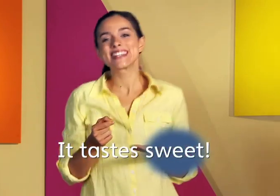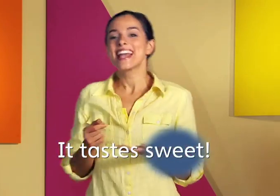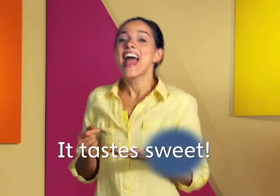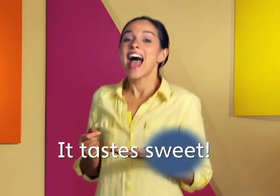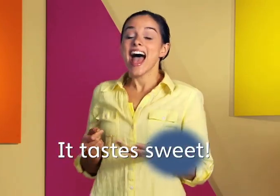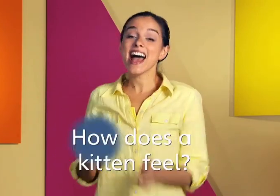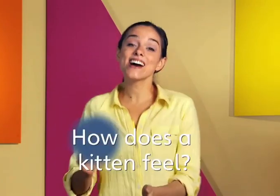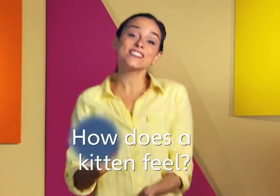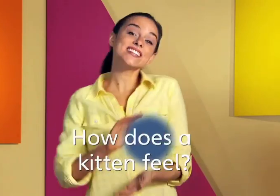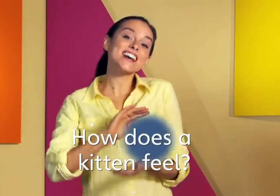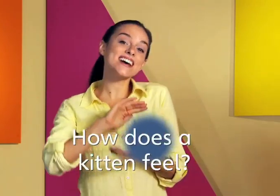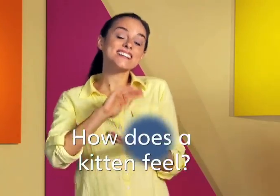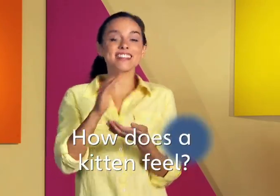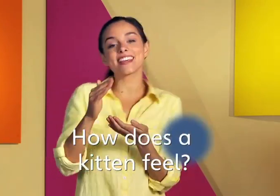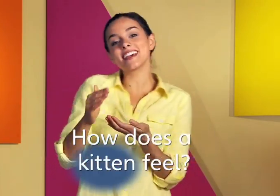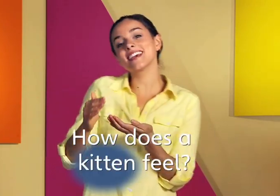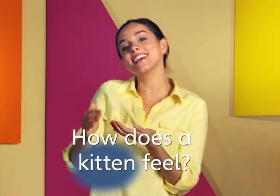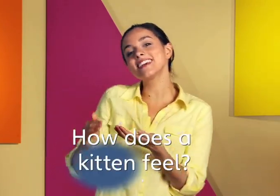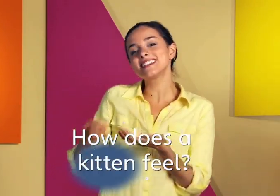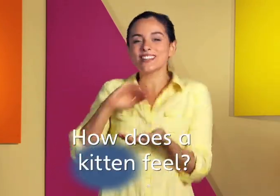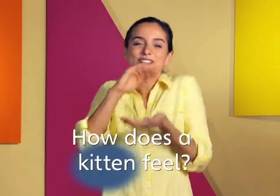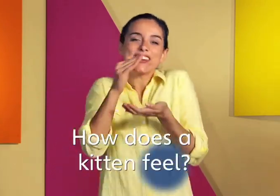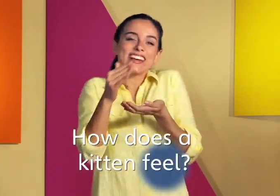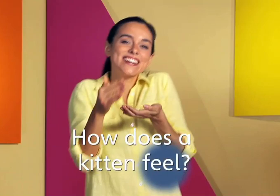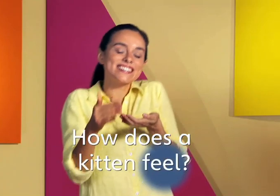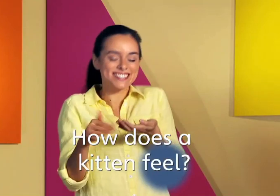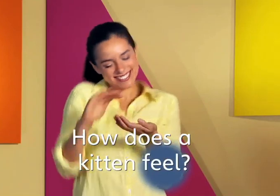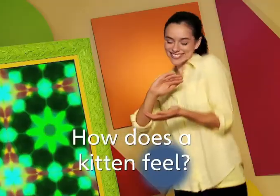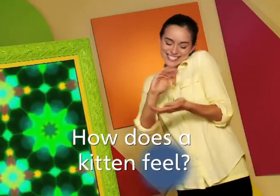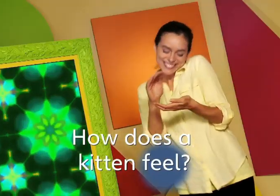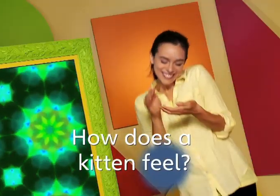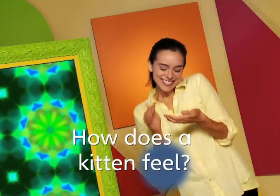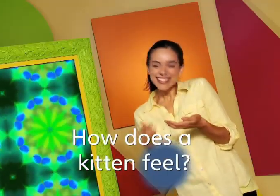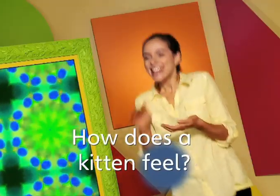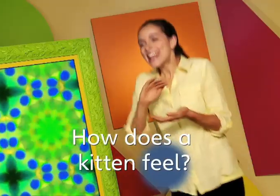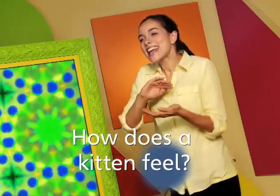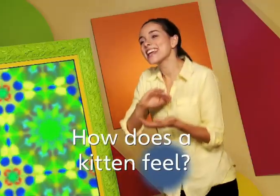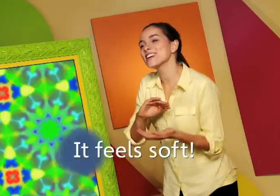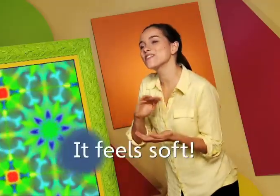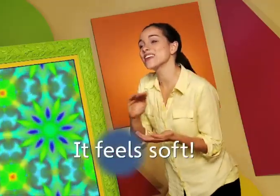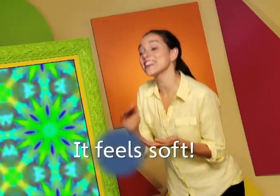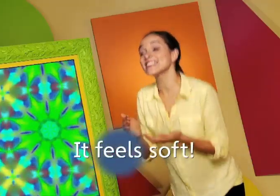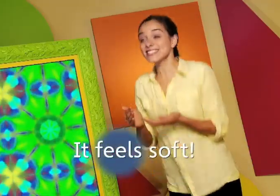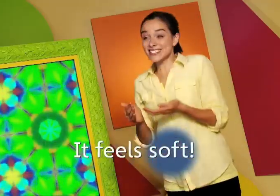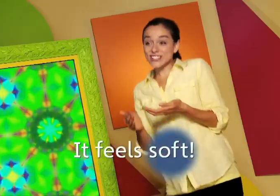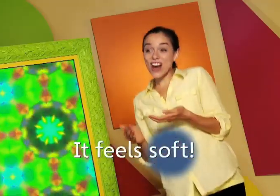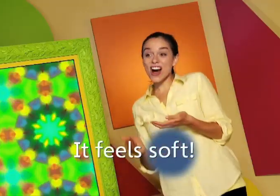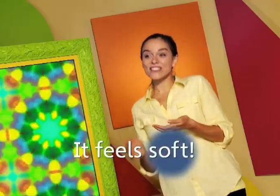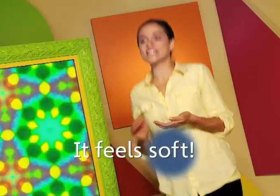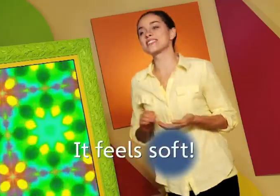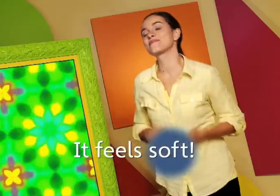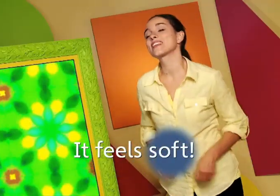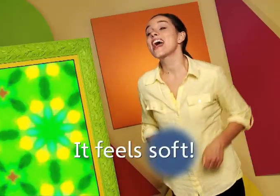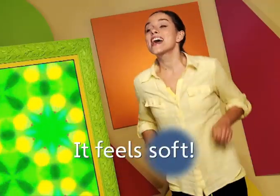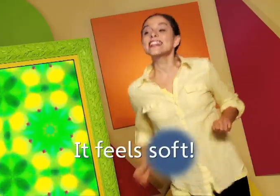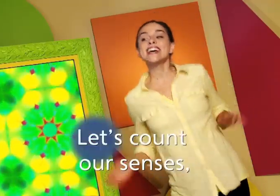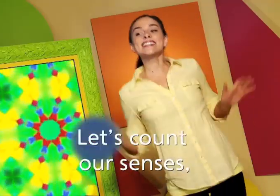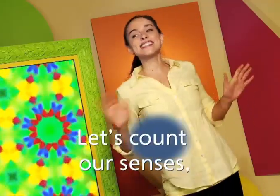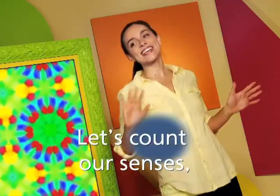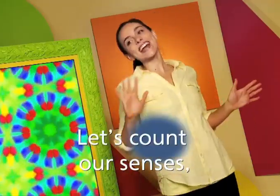How does a kitten feel? It feels soft. Let's